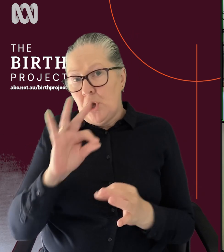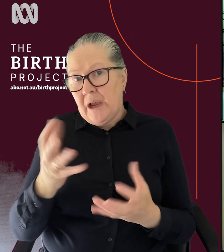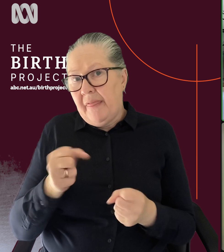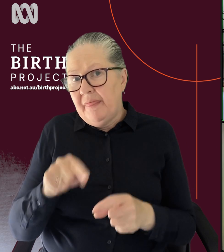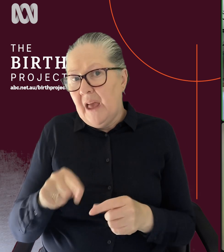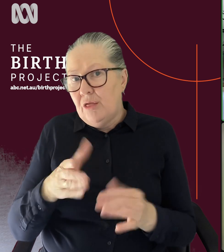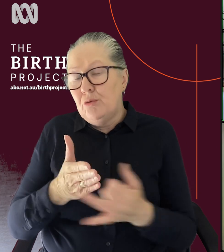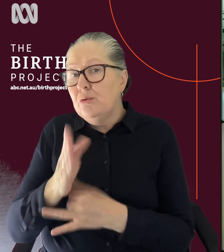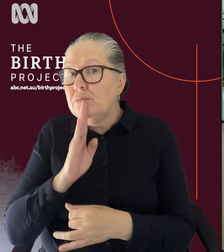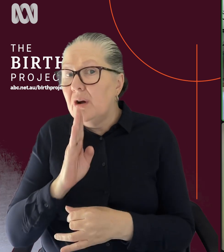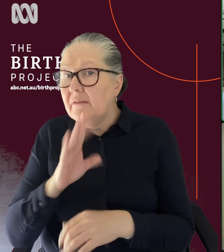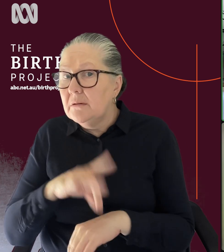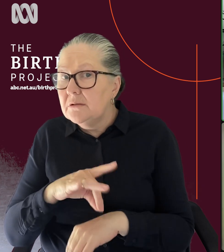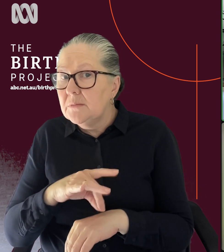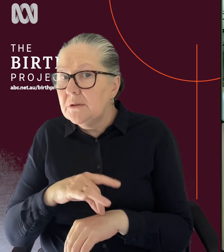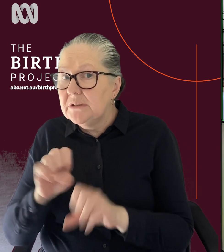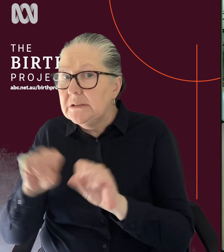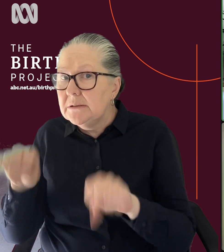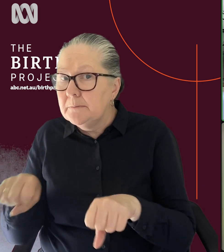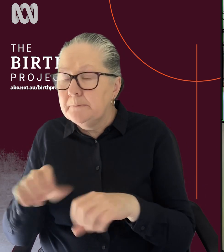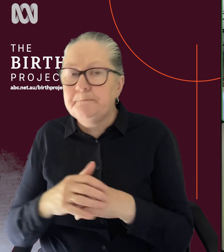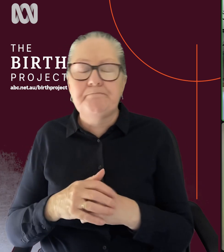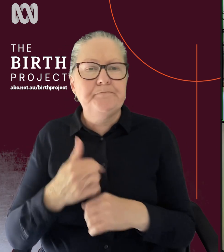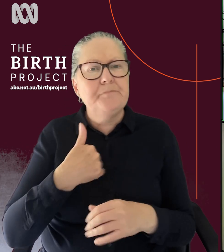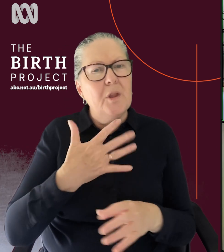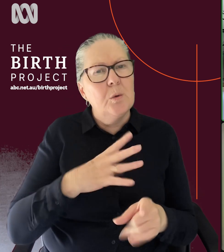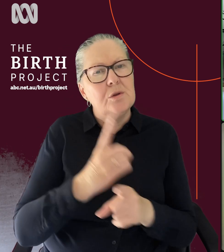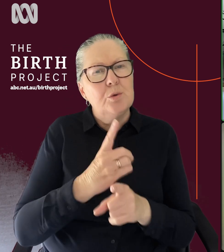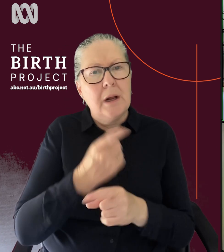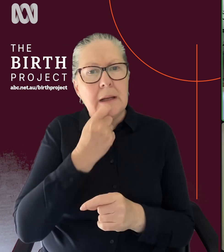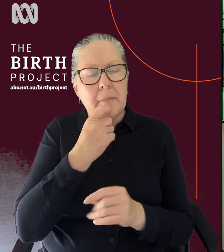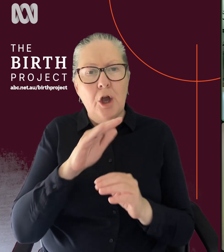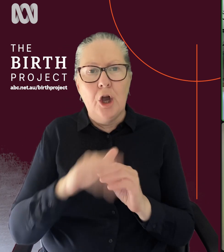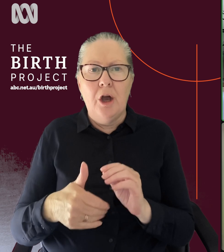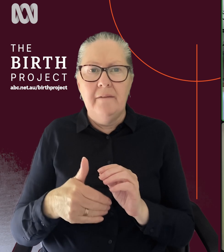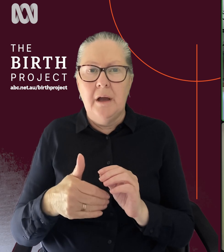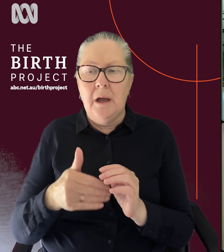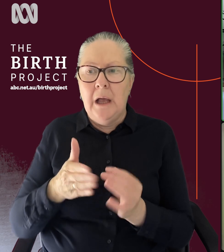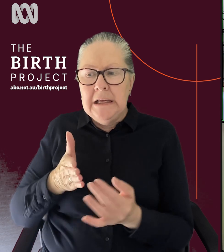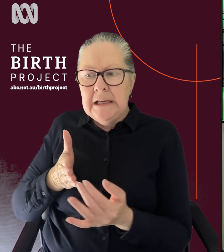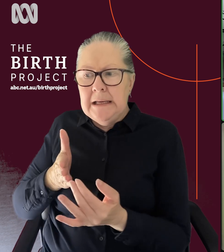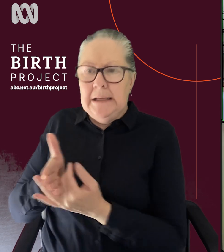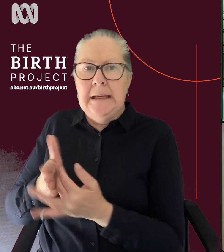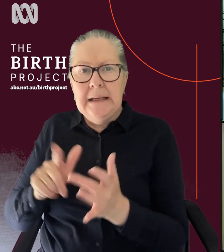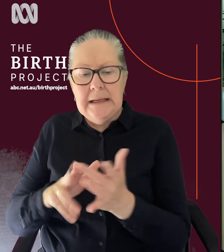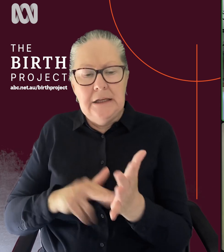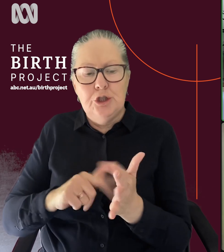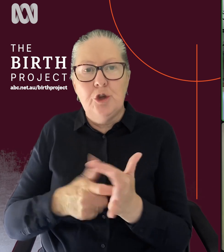to that in the private system. Let's talk a bit about some of the interventions with private versus public. What have you found